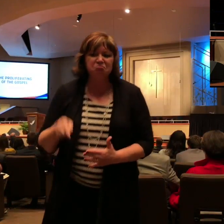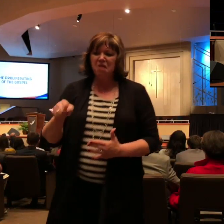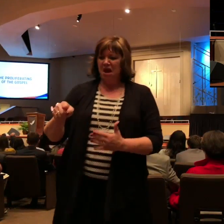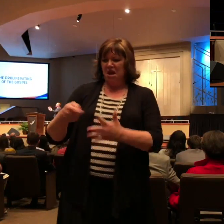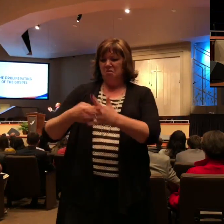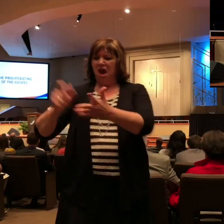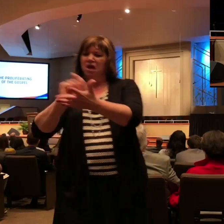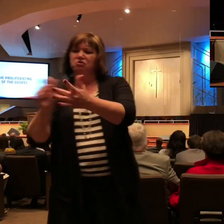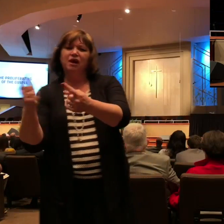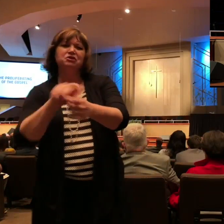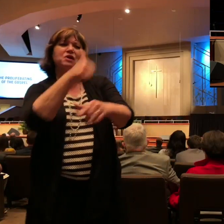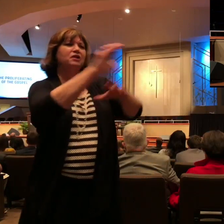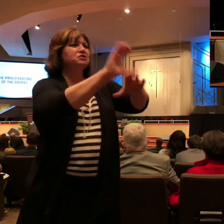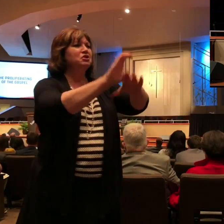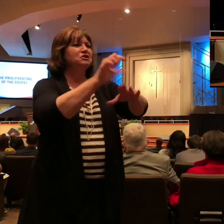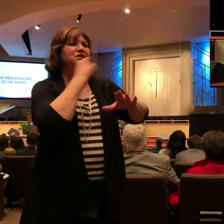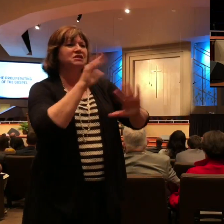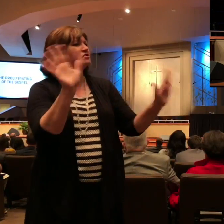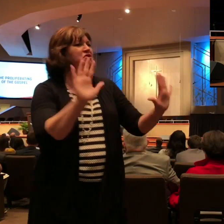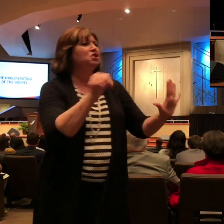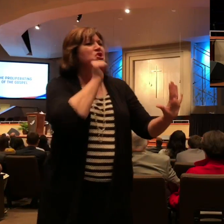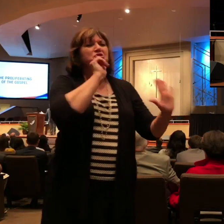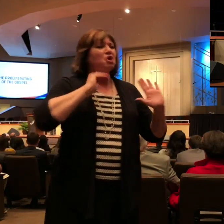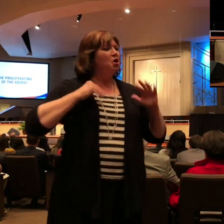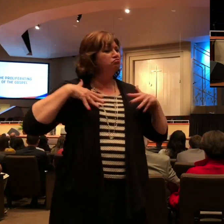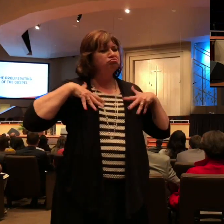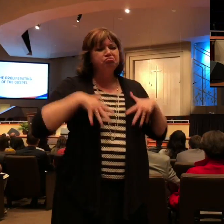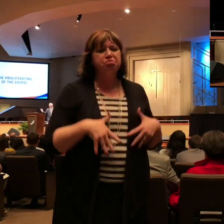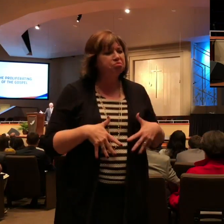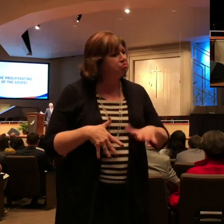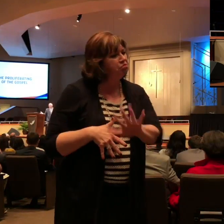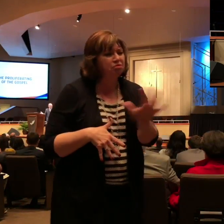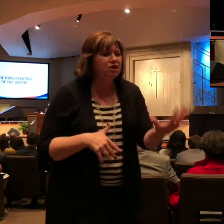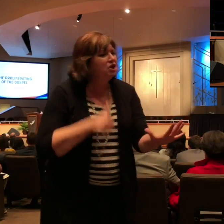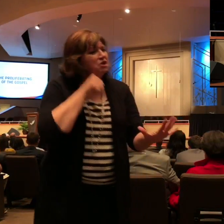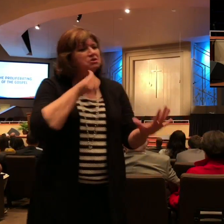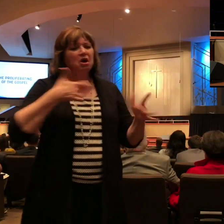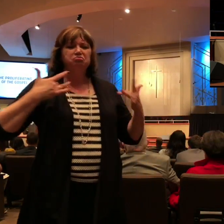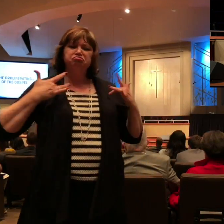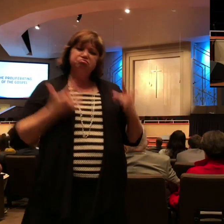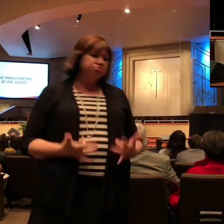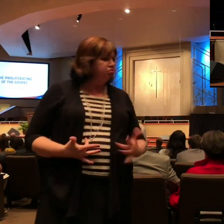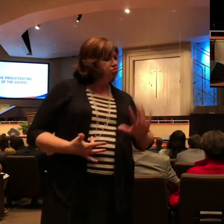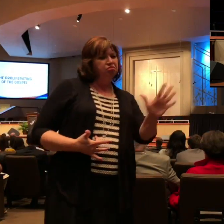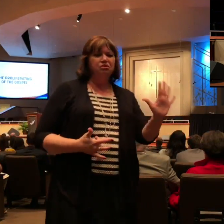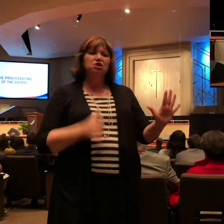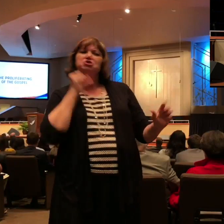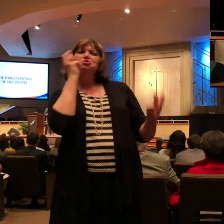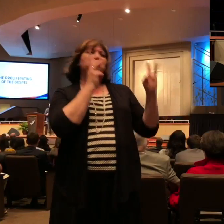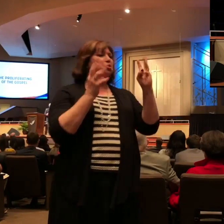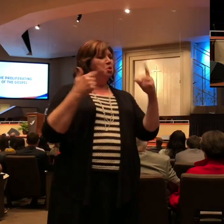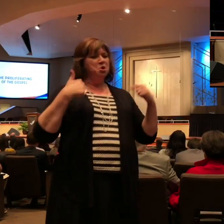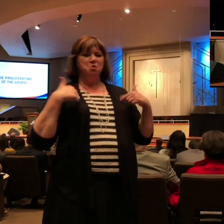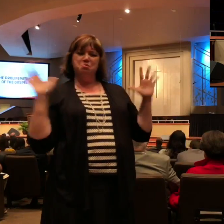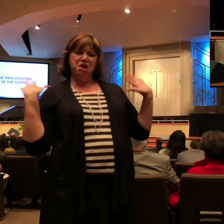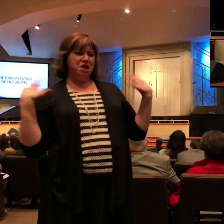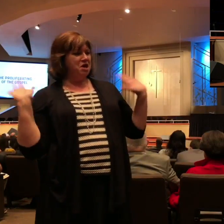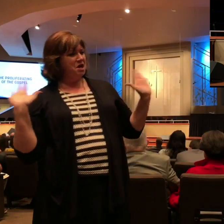Hey, look up. Don't be discouraged. Don't be depressed. Don't be worried. Hey,